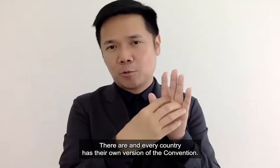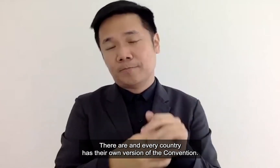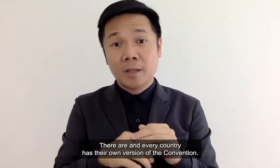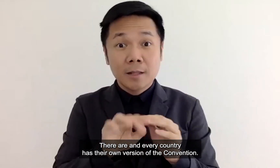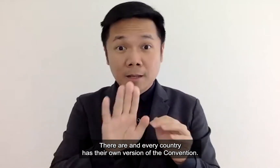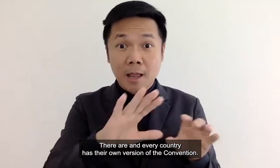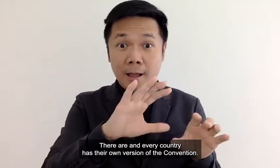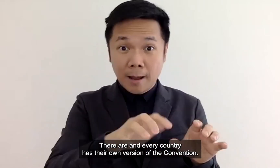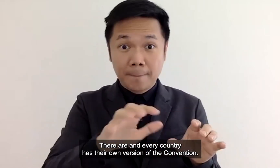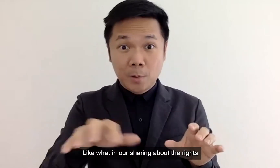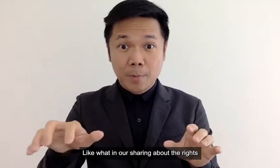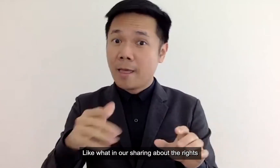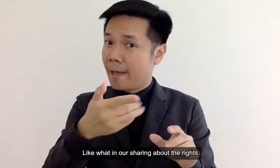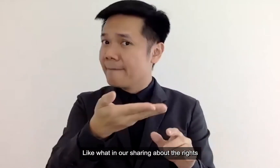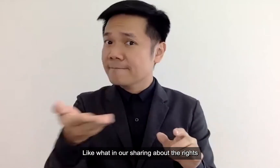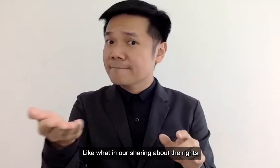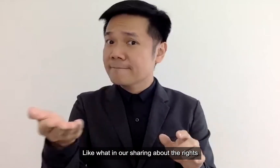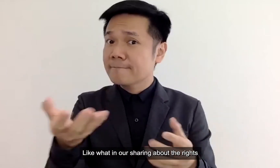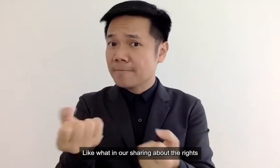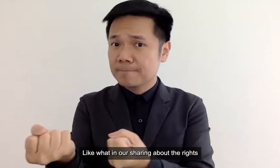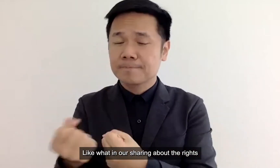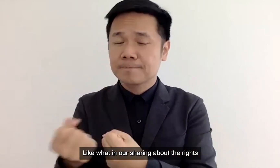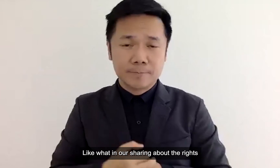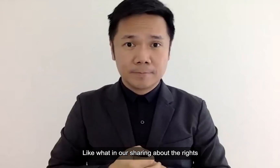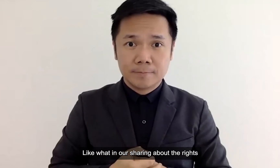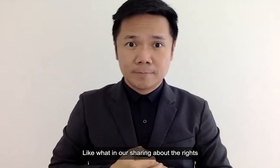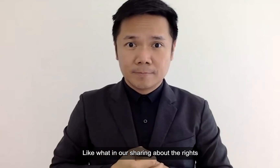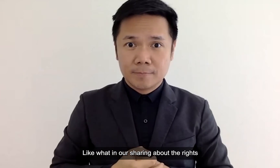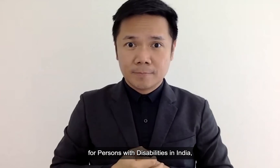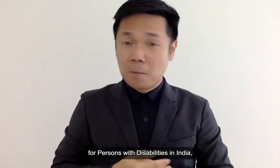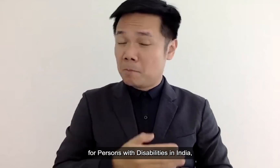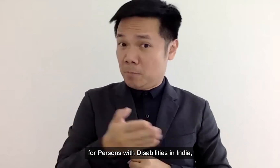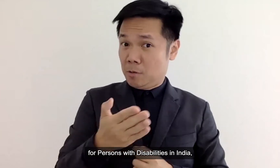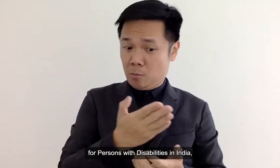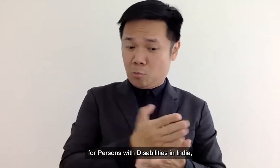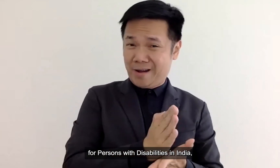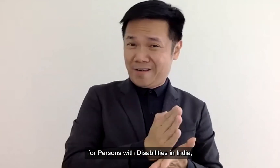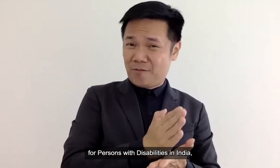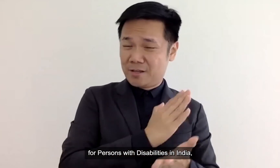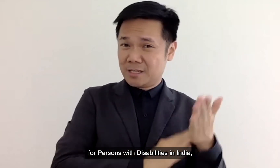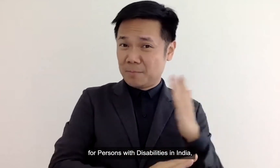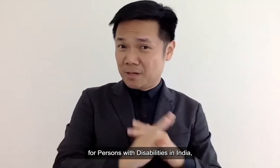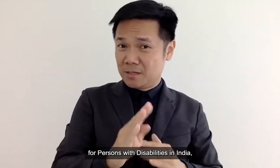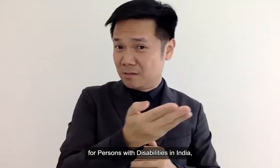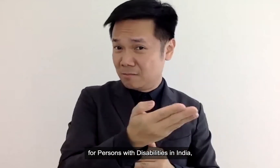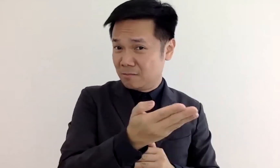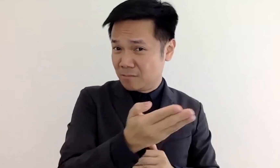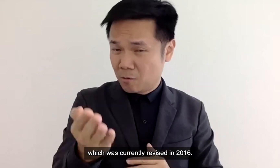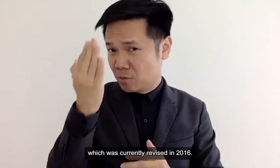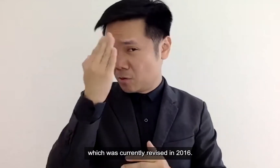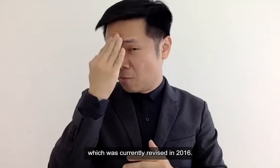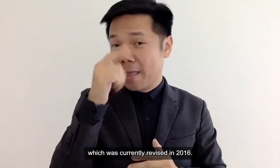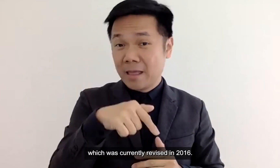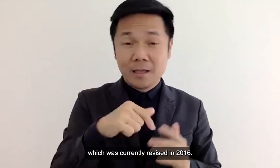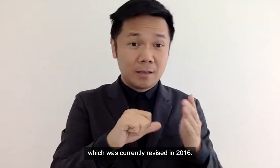own version of the convention like uh what rena was sharing about the rights for persons with disability act in india